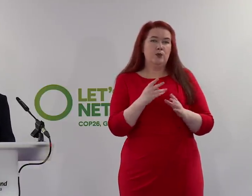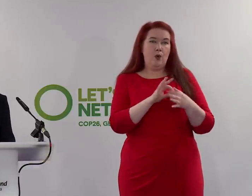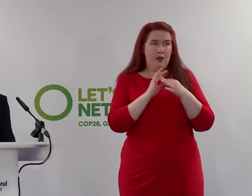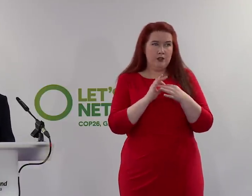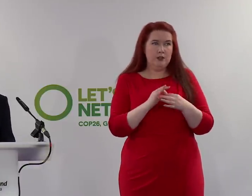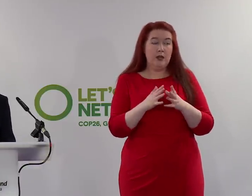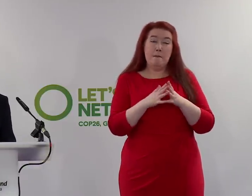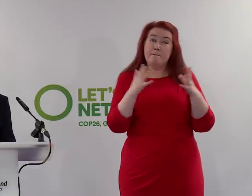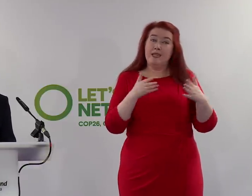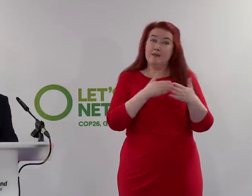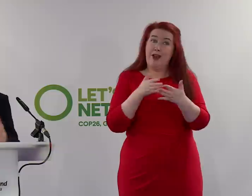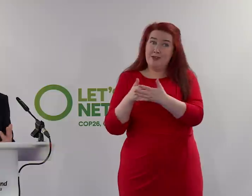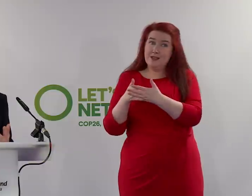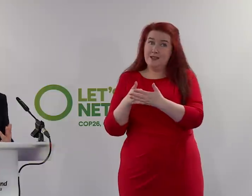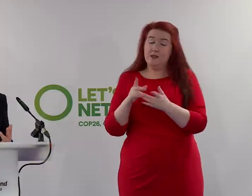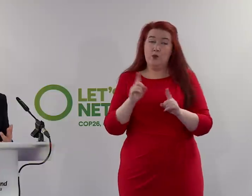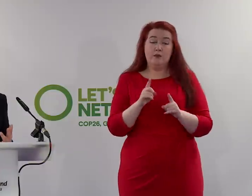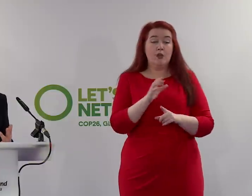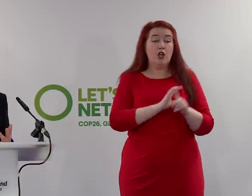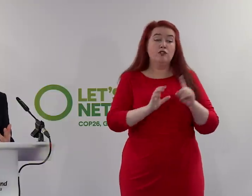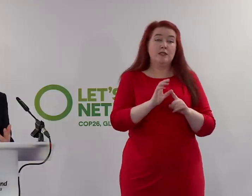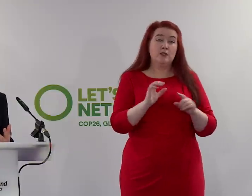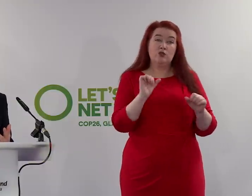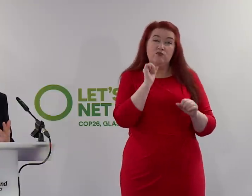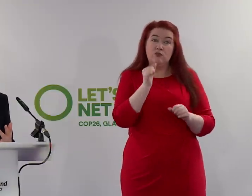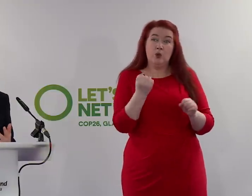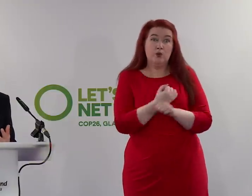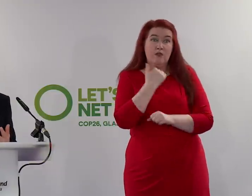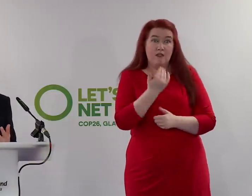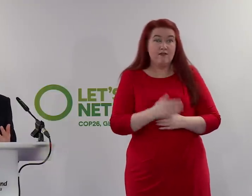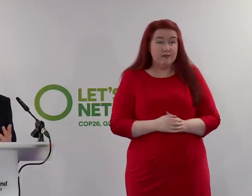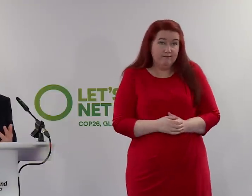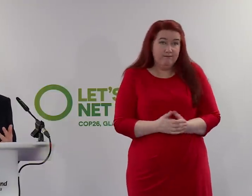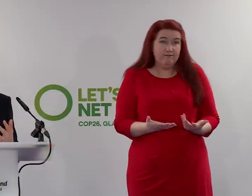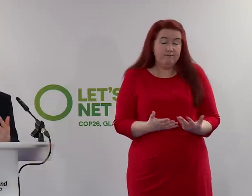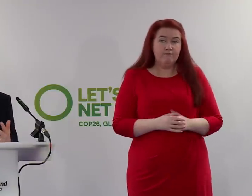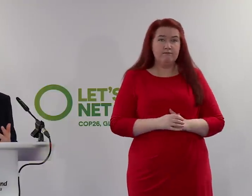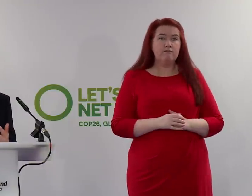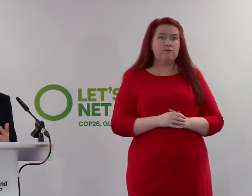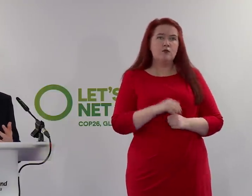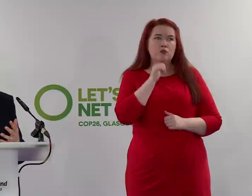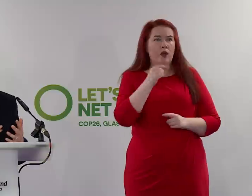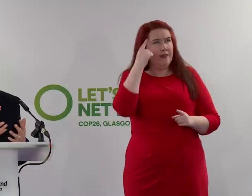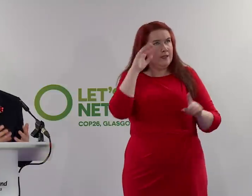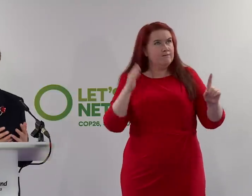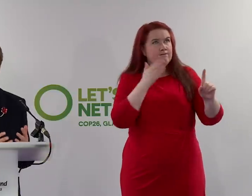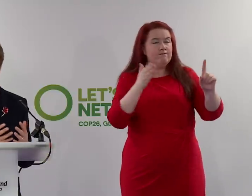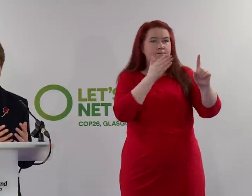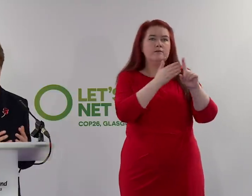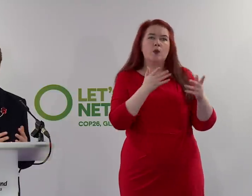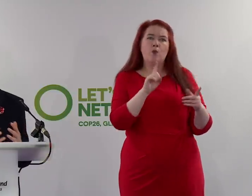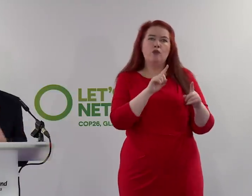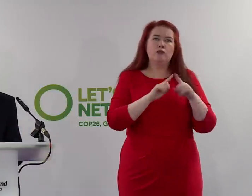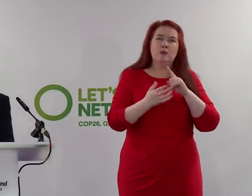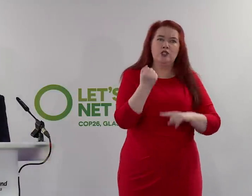the conference are countries not doing enough, to be perfectly blunt. Countries not being ambitious enough in what they're seeking